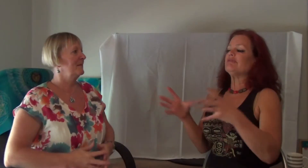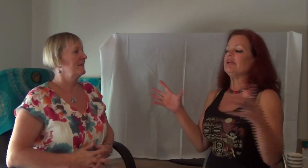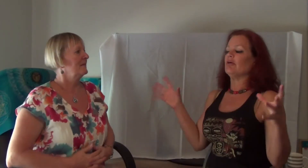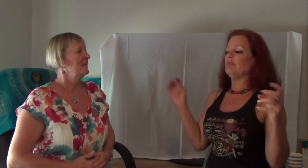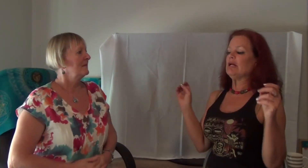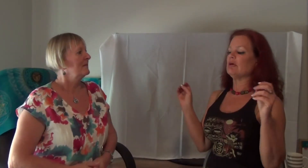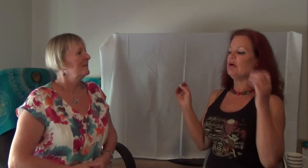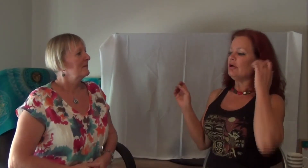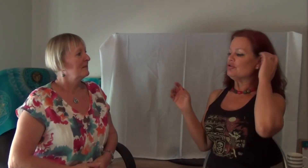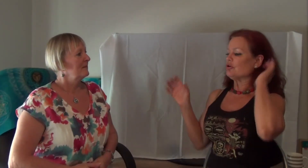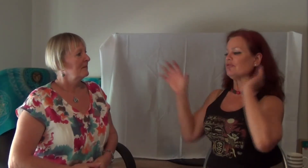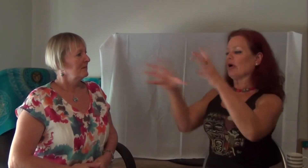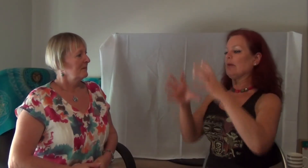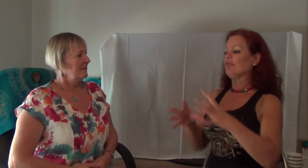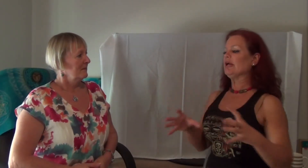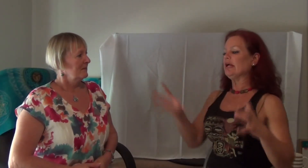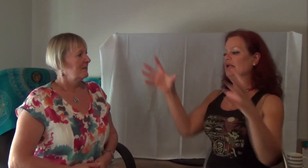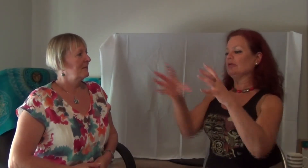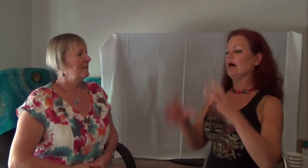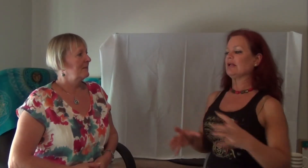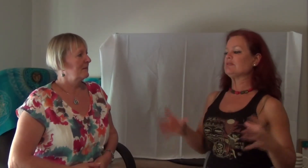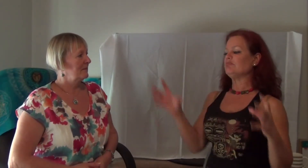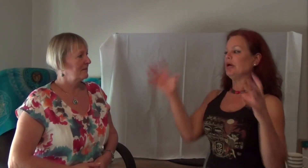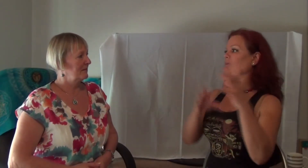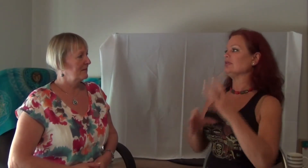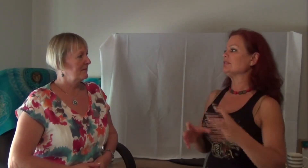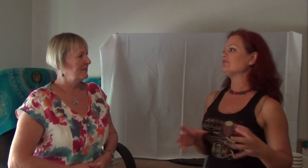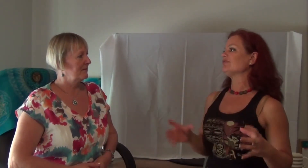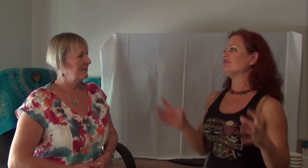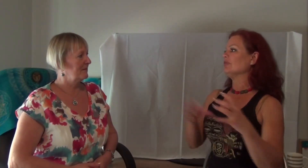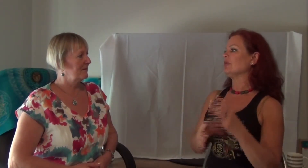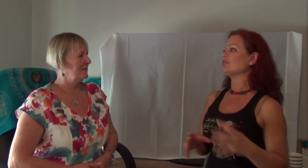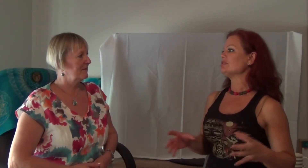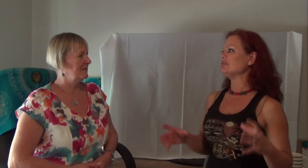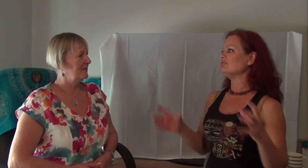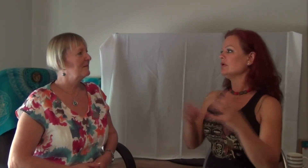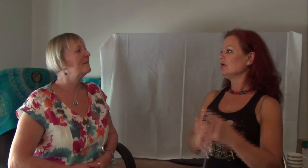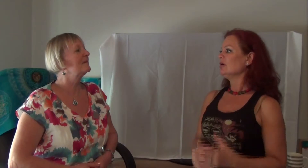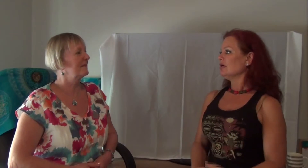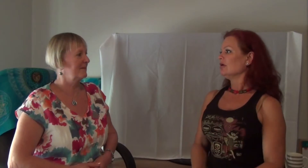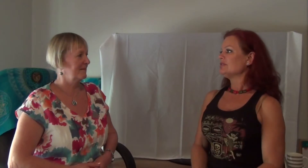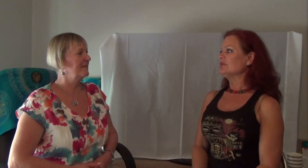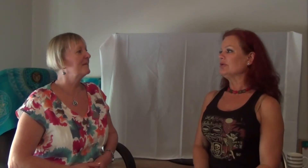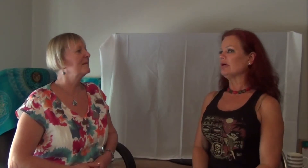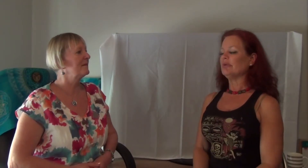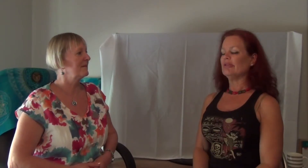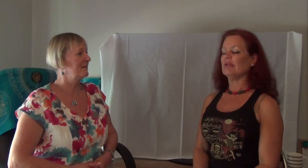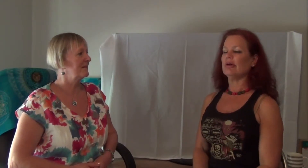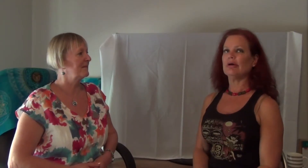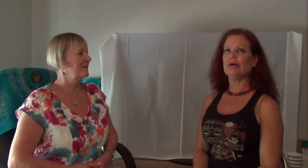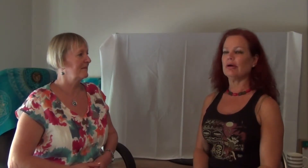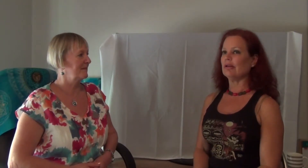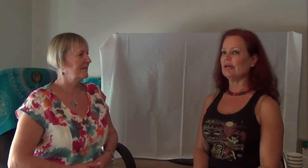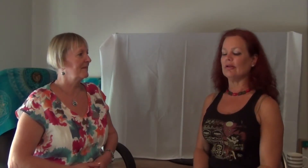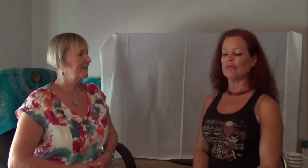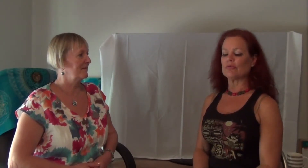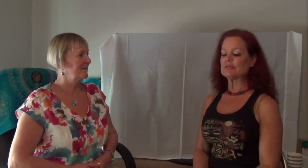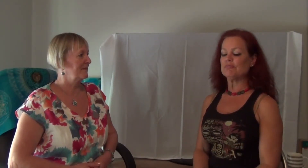You know, you should have grabbed the kid and got his parents' phone numbers and sued him. And, you know, there was